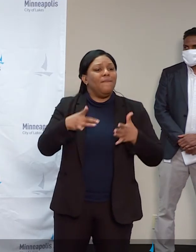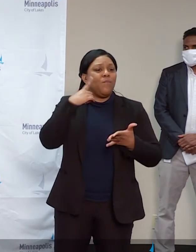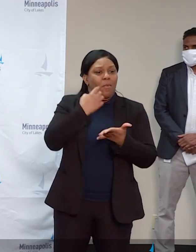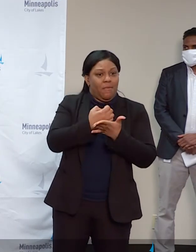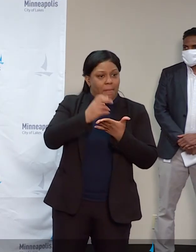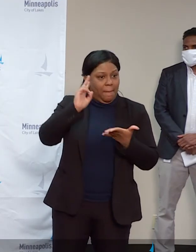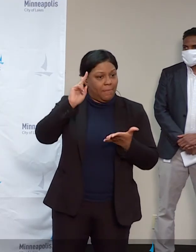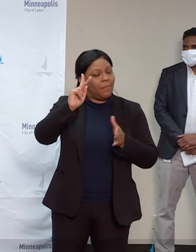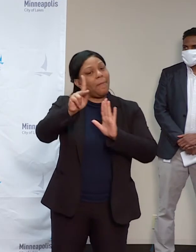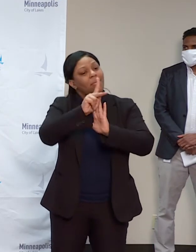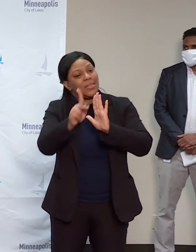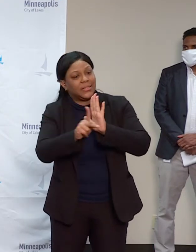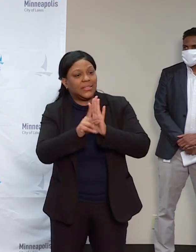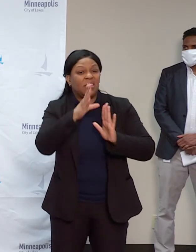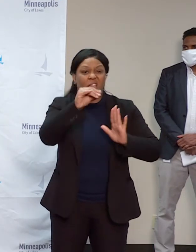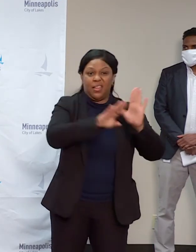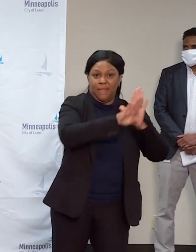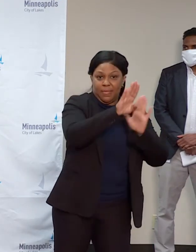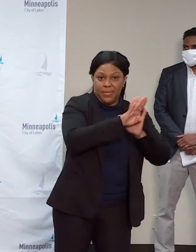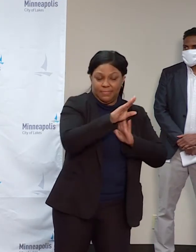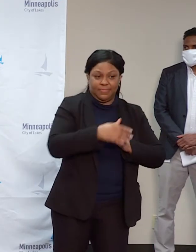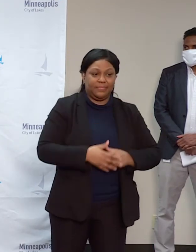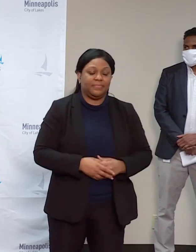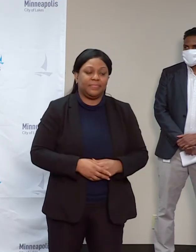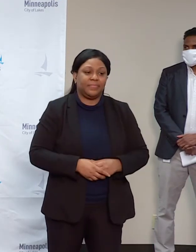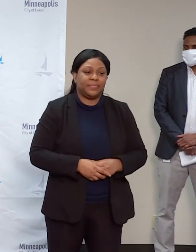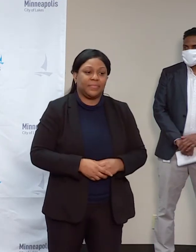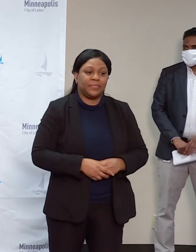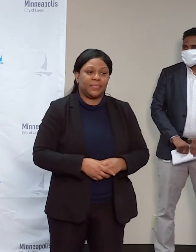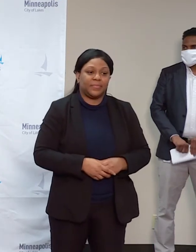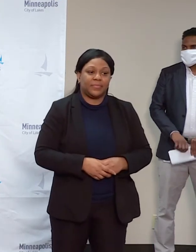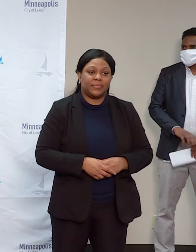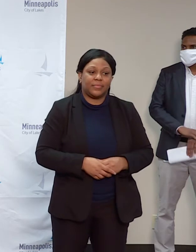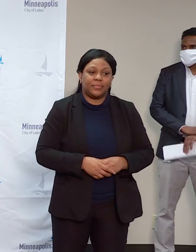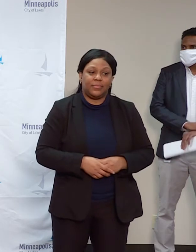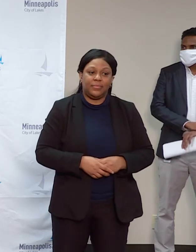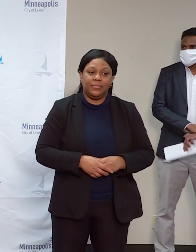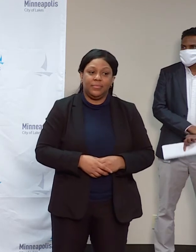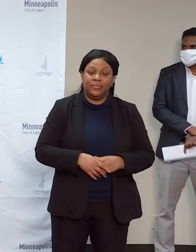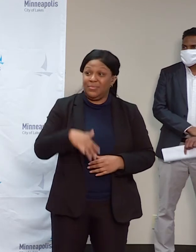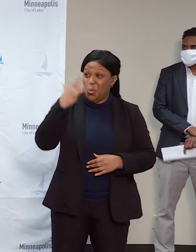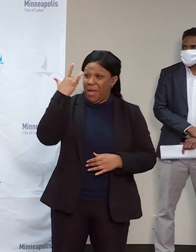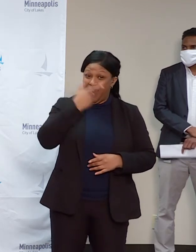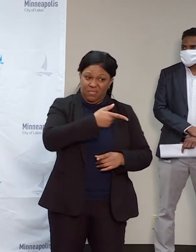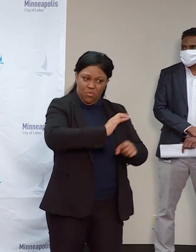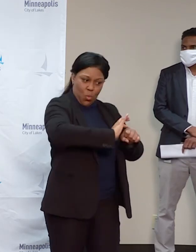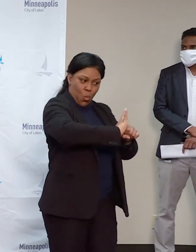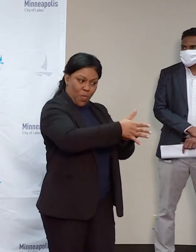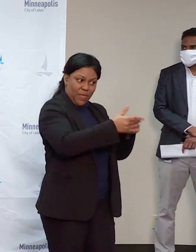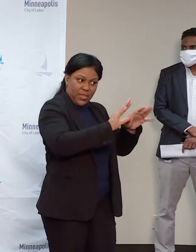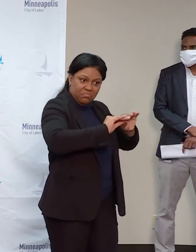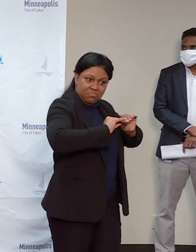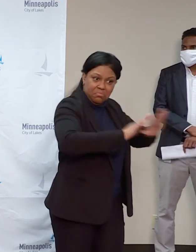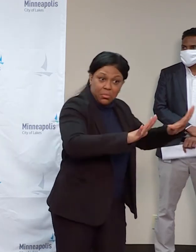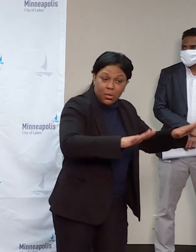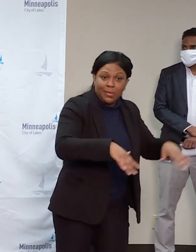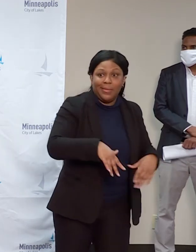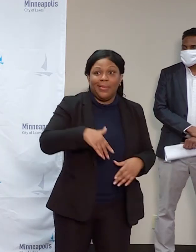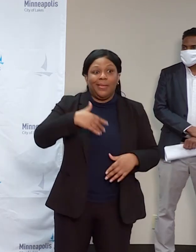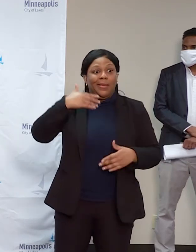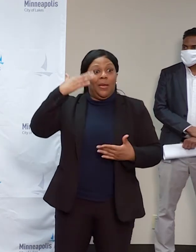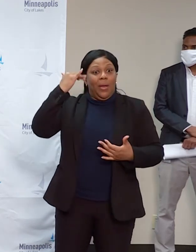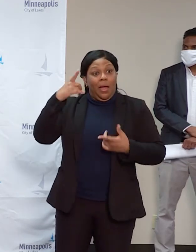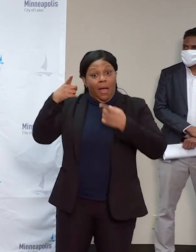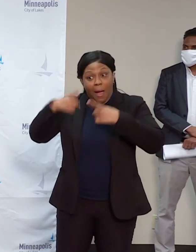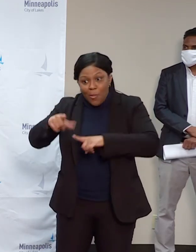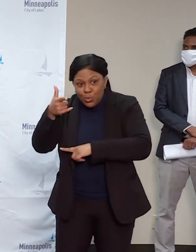and either due to the pandemic, the unrest, or both, businesses in Minneapolis have had a tough 13 months. The impact